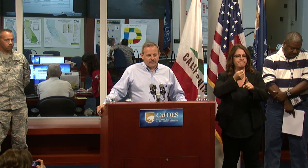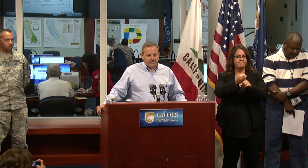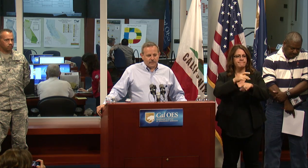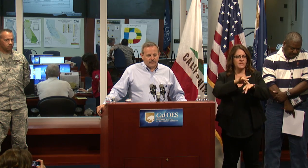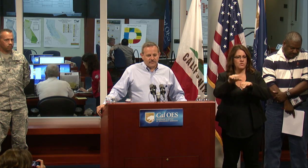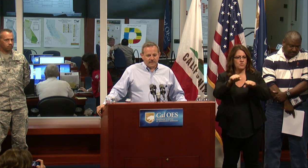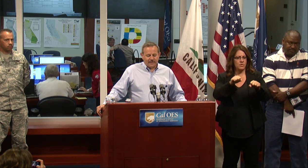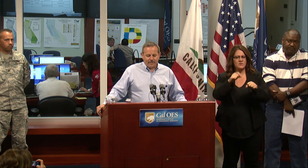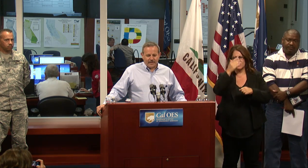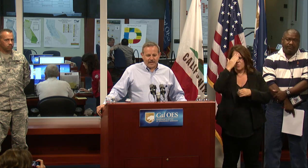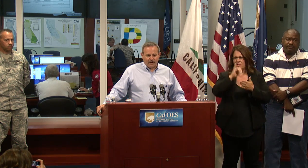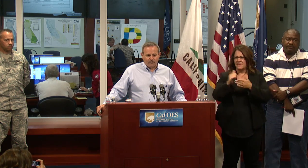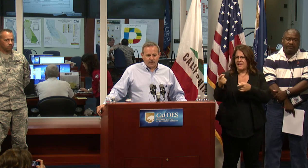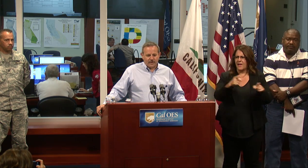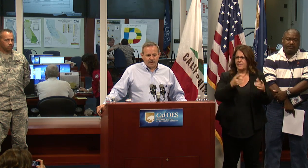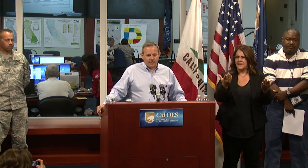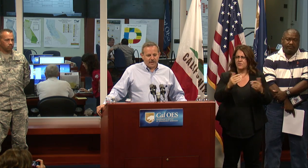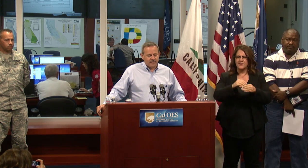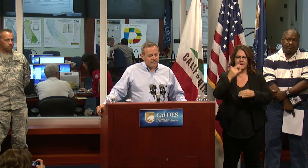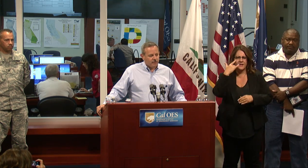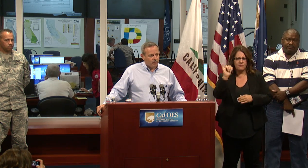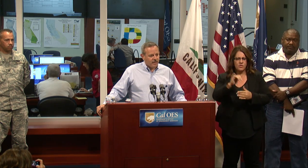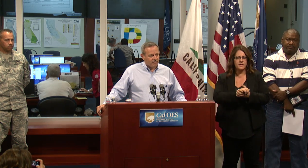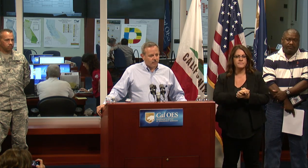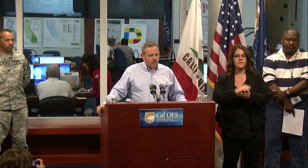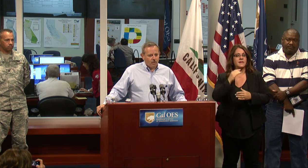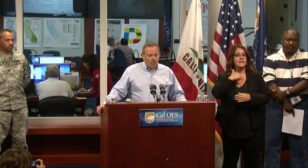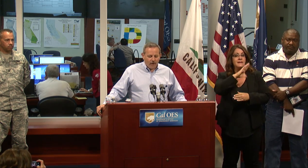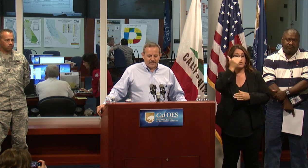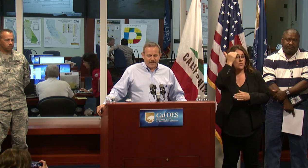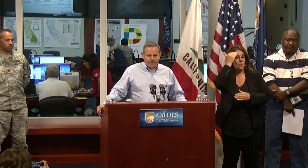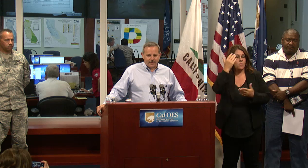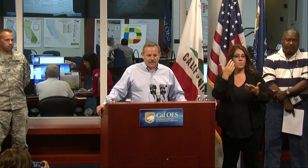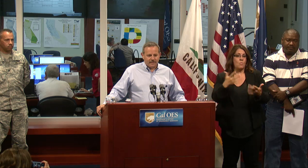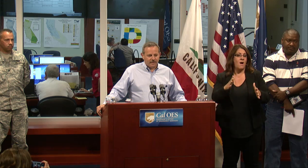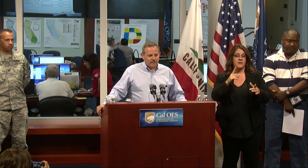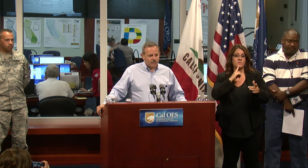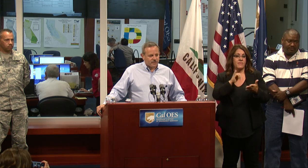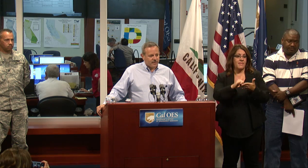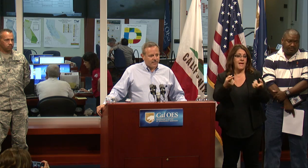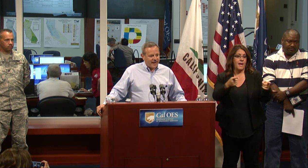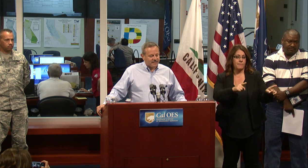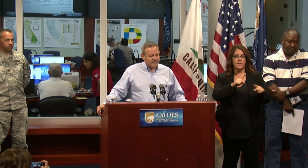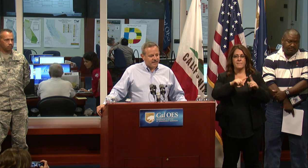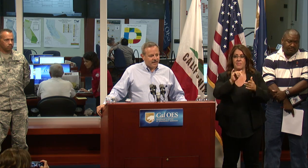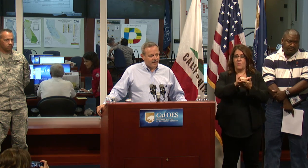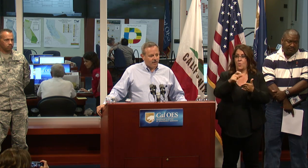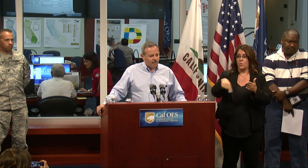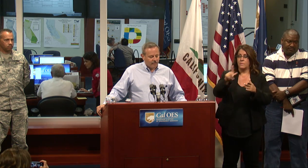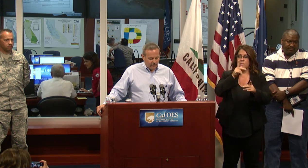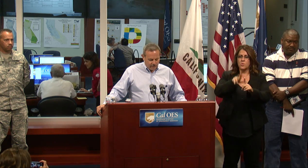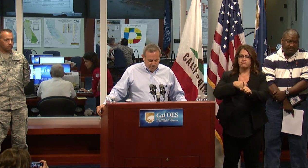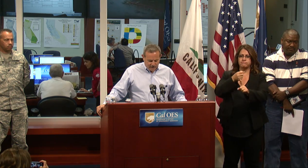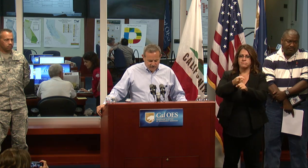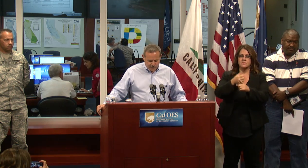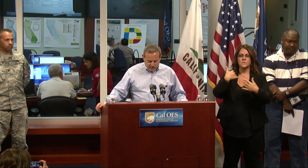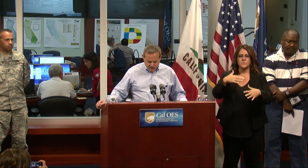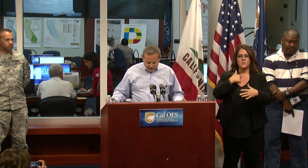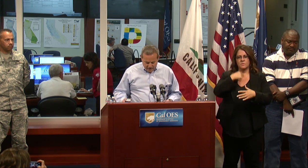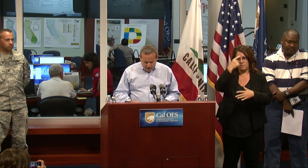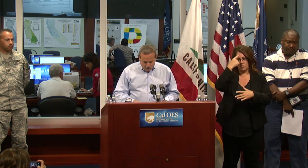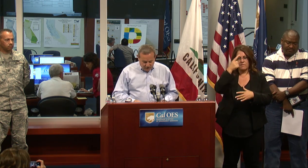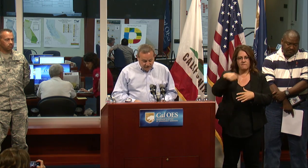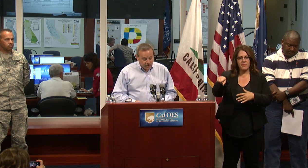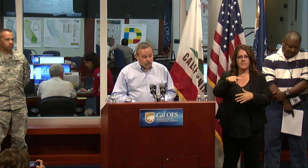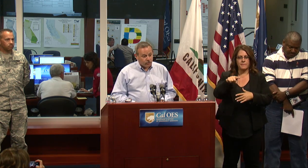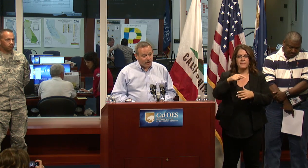It's, you know, these things happen in California, but, you know, we never want it to happen, and those that have been impacted today are in our thoughts and prayers,